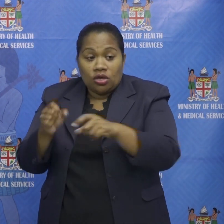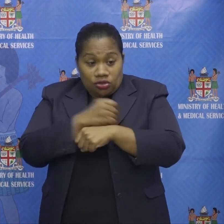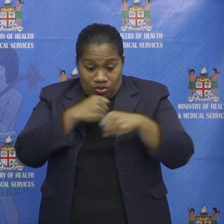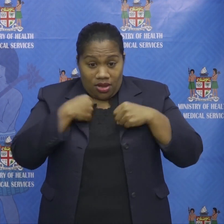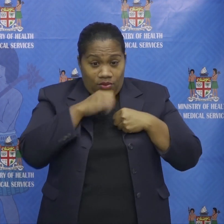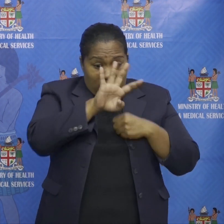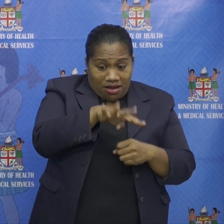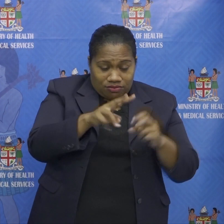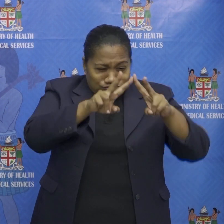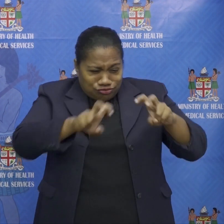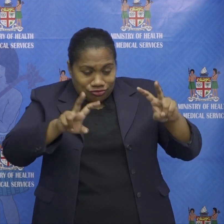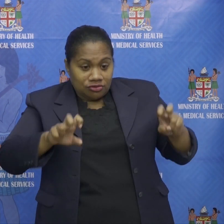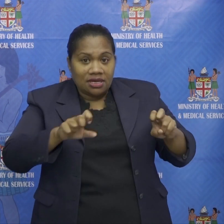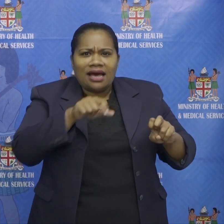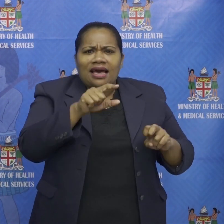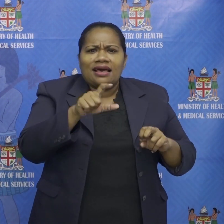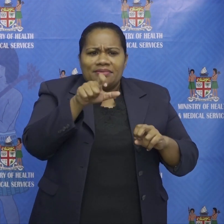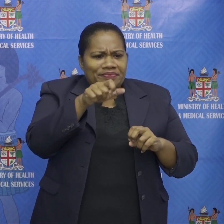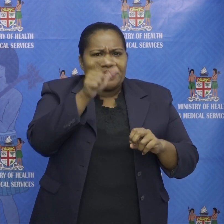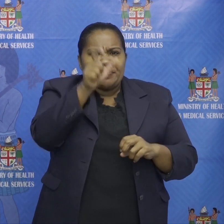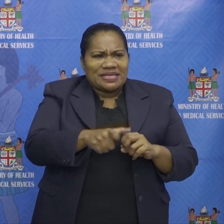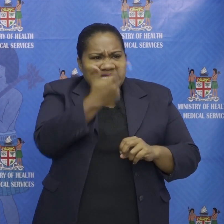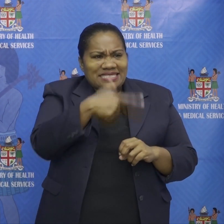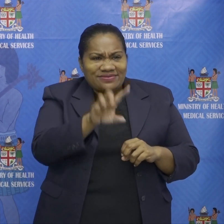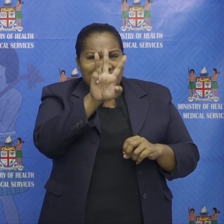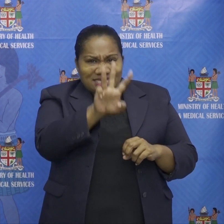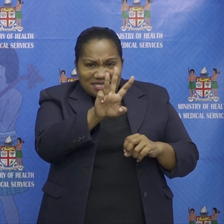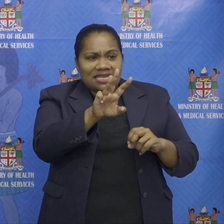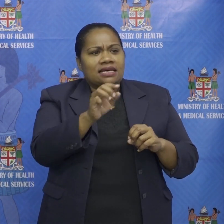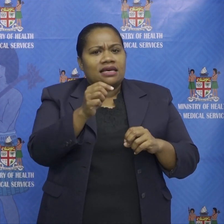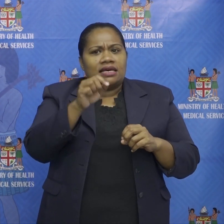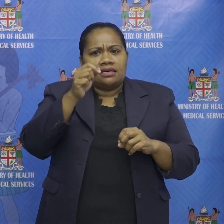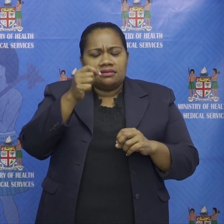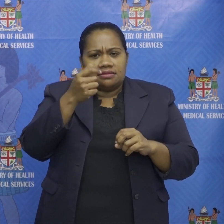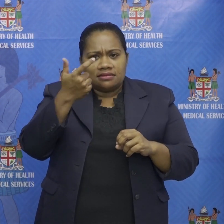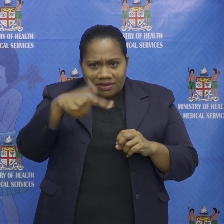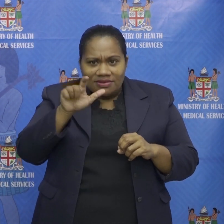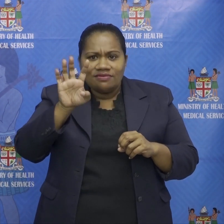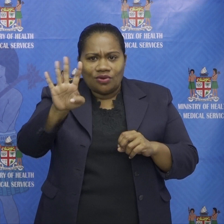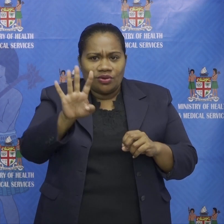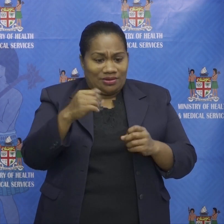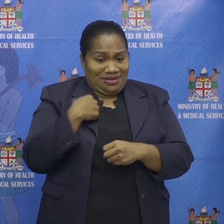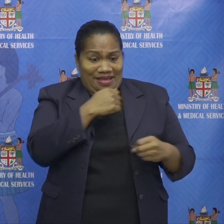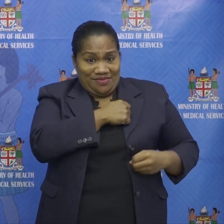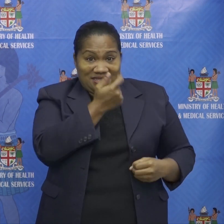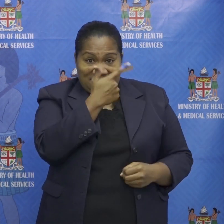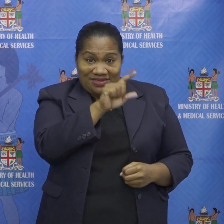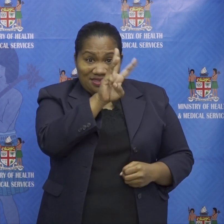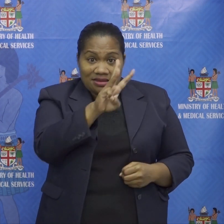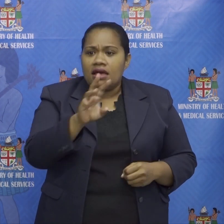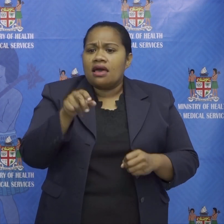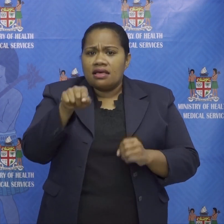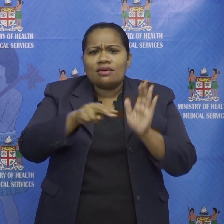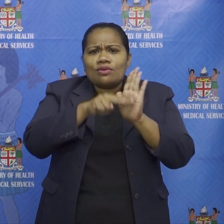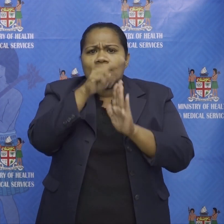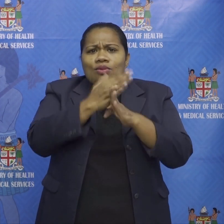border quarantine soldier case 74 the hotel worker who attended the Tafakumbu funeral and